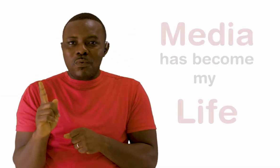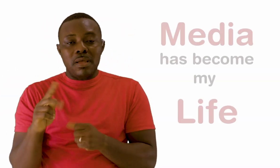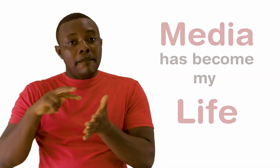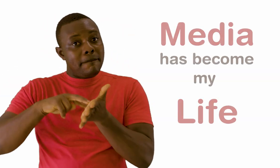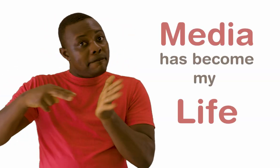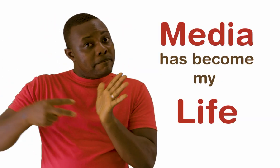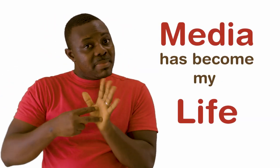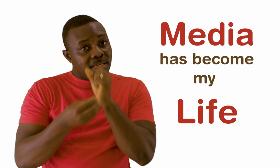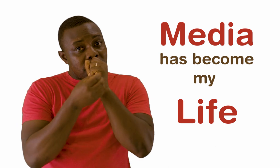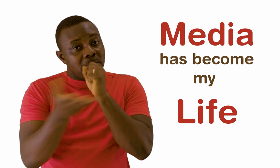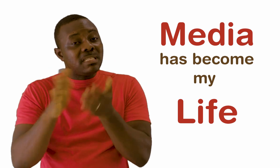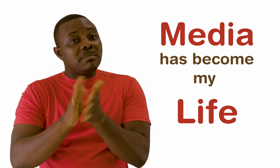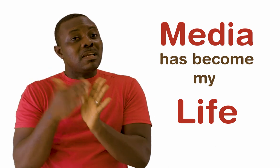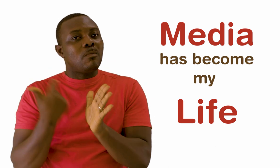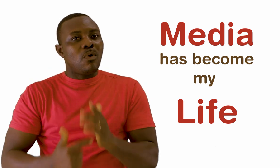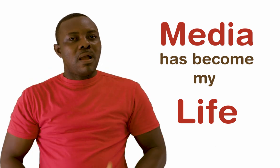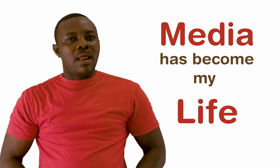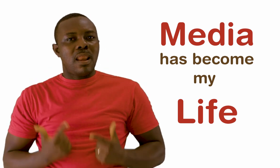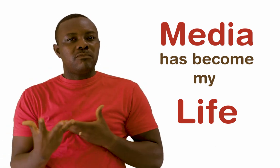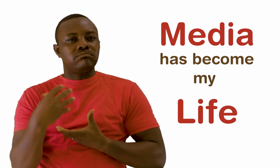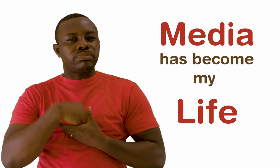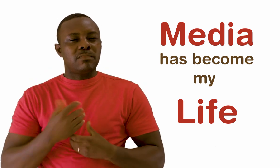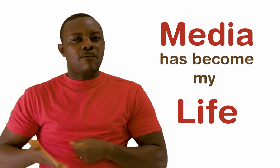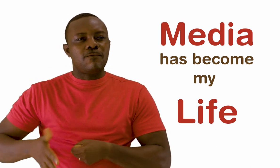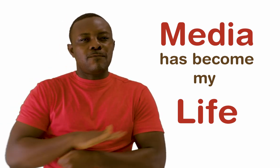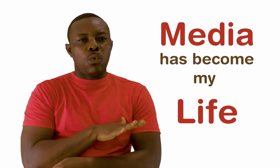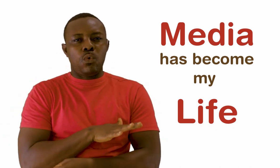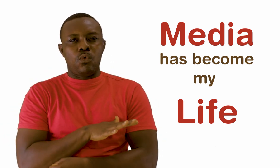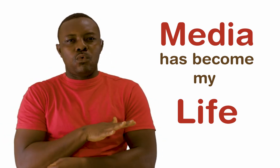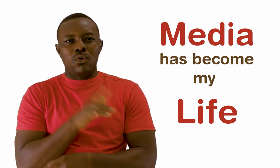life. It has become a life. And I can't separate myself from it.